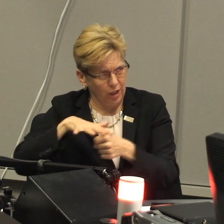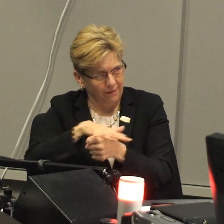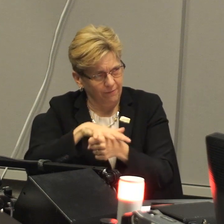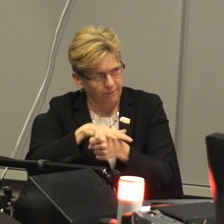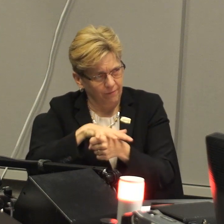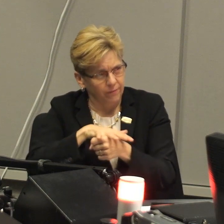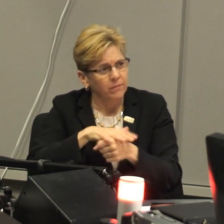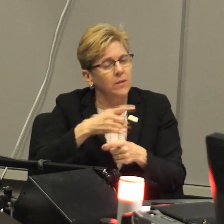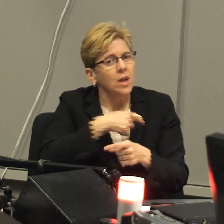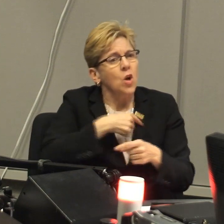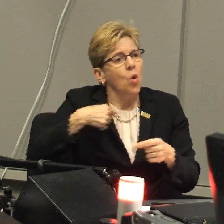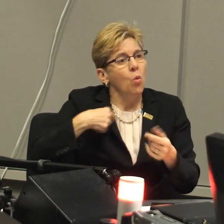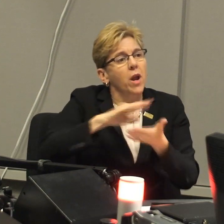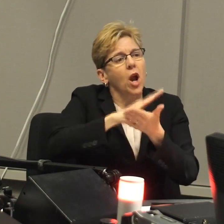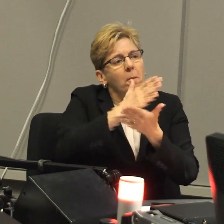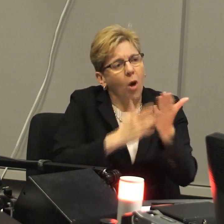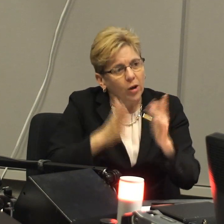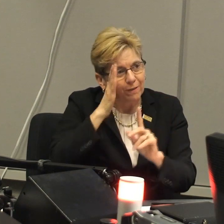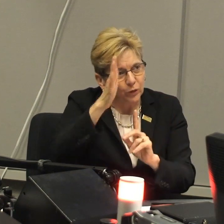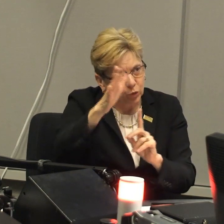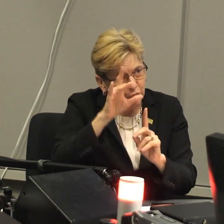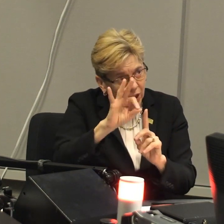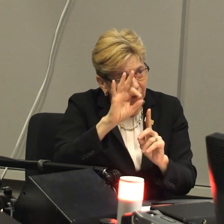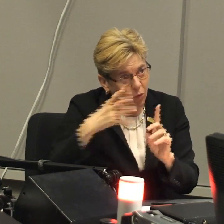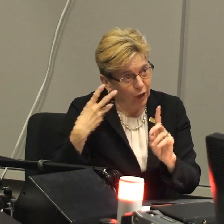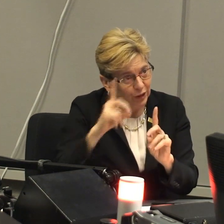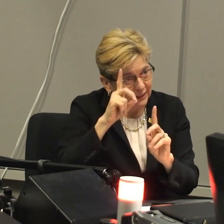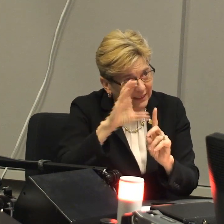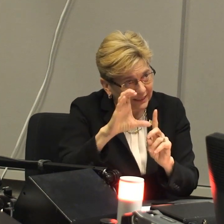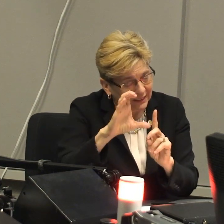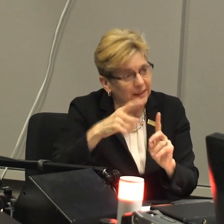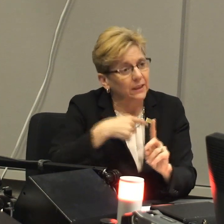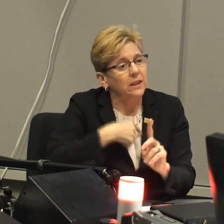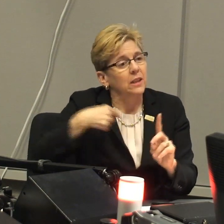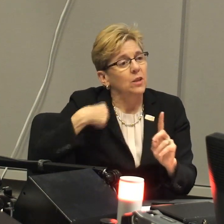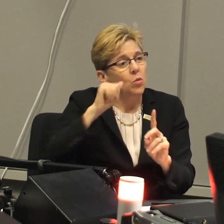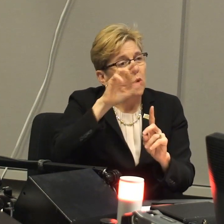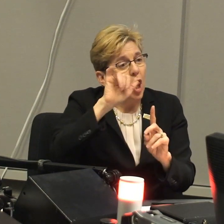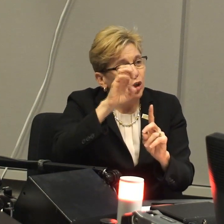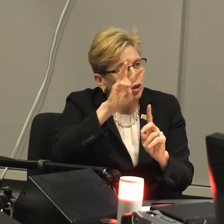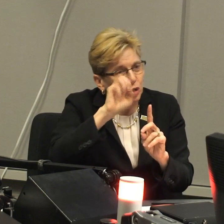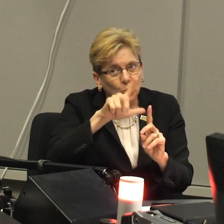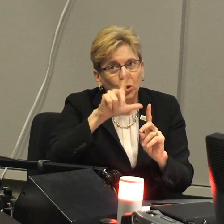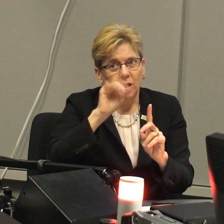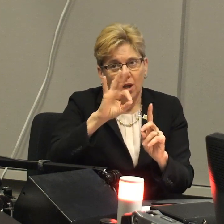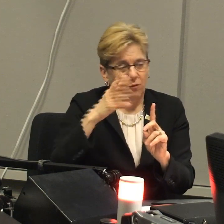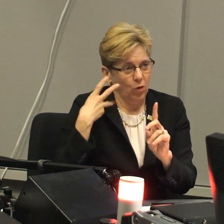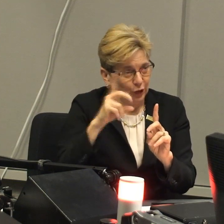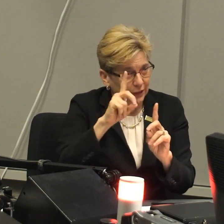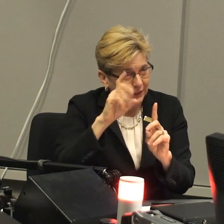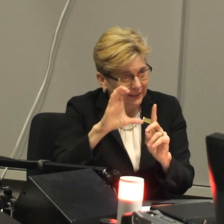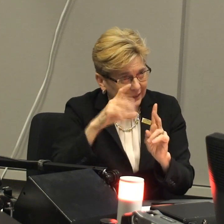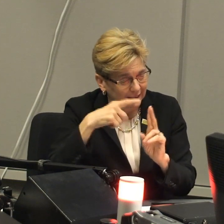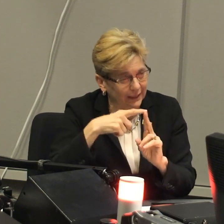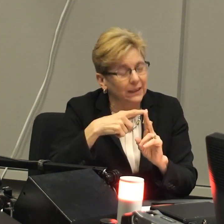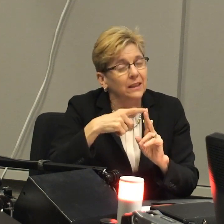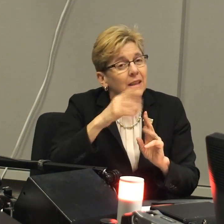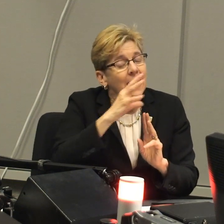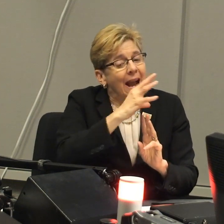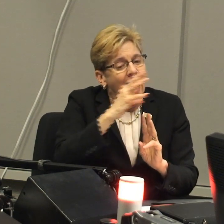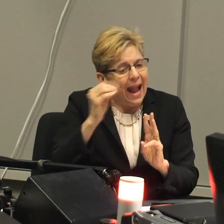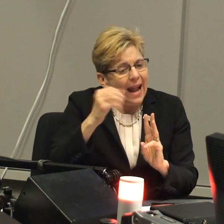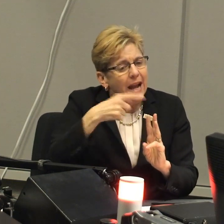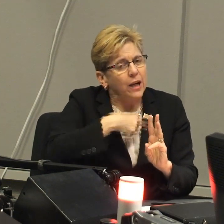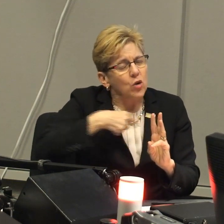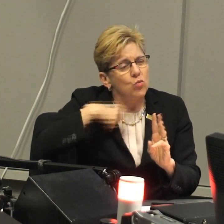be a citizen of the neighborhood. And with that, we're part of the future of Washington, D.C. We see ourselves that way. We're a jewel of